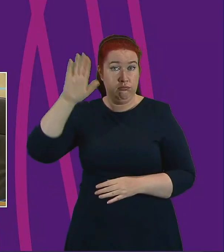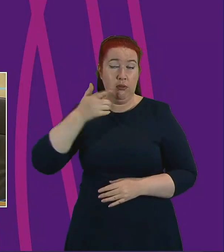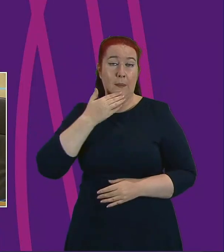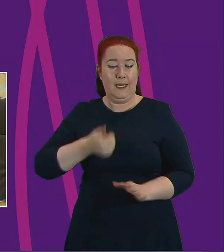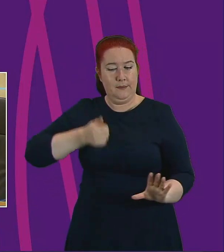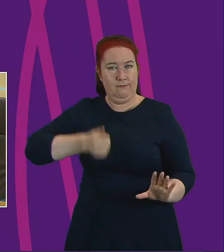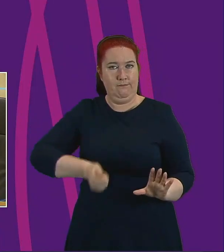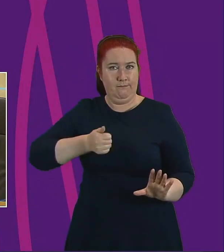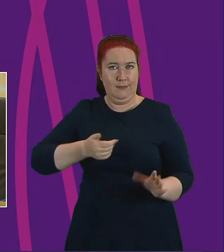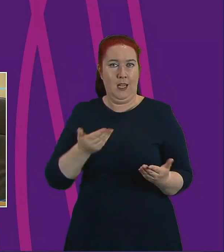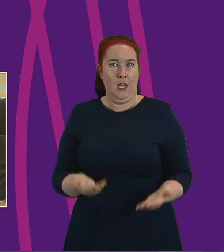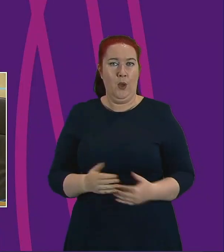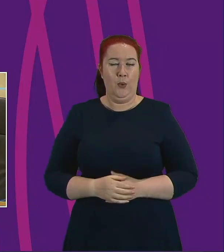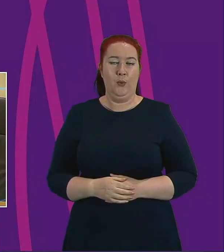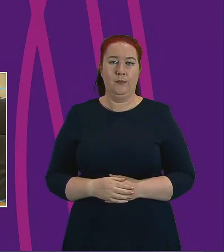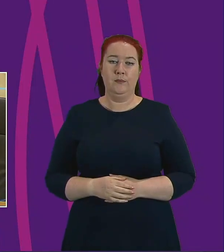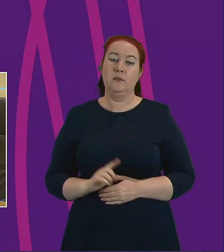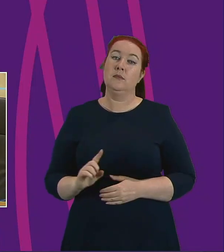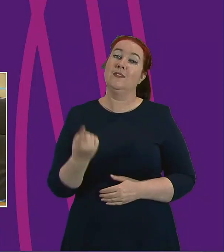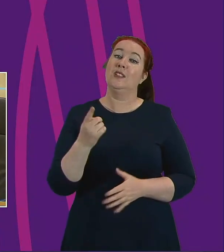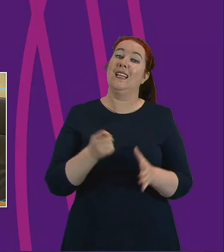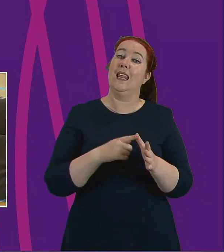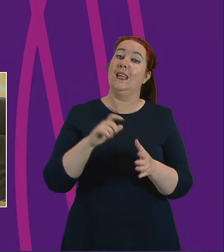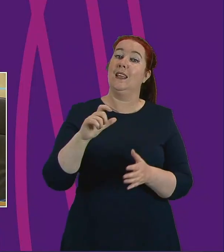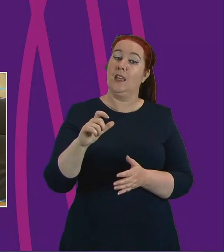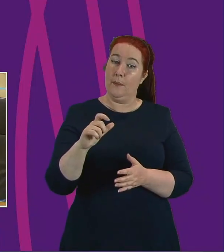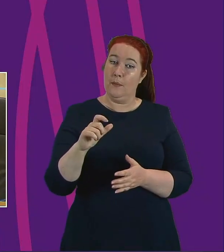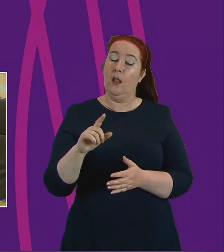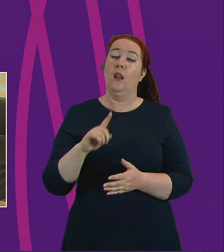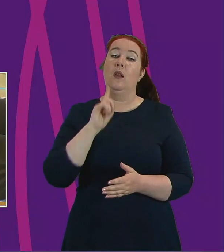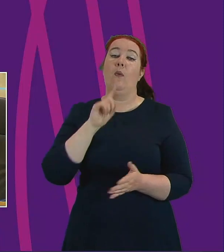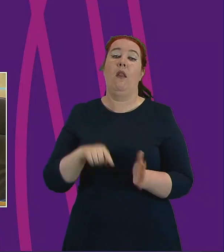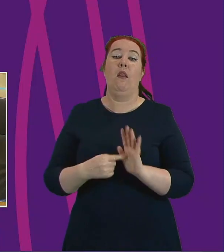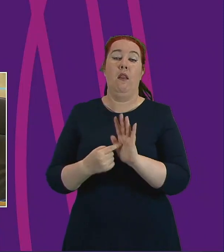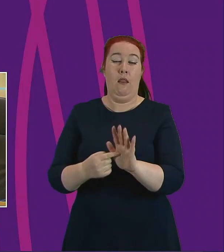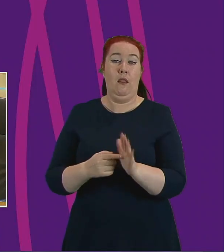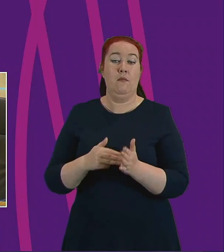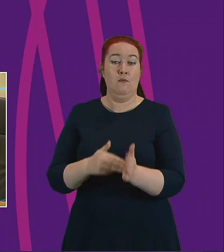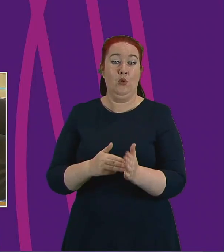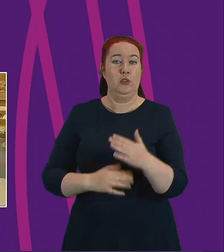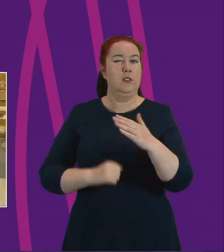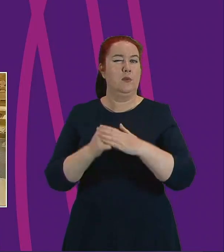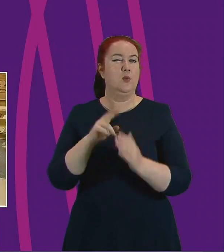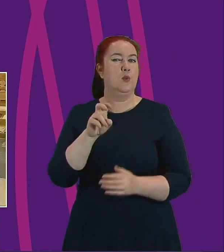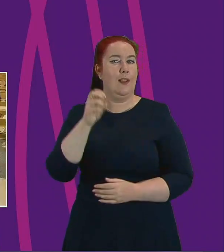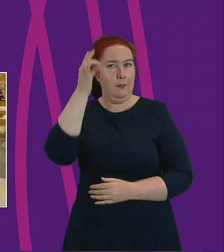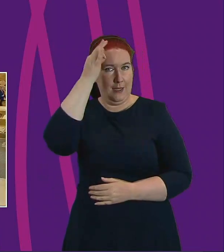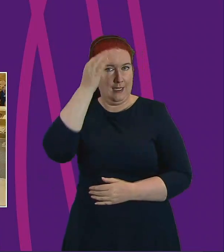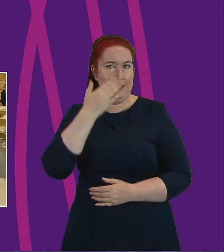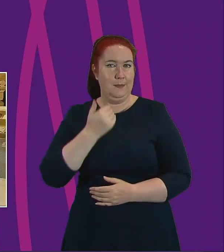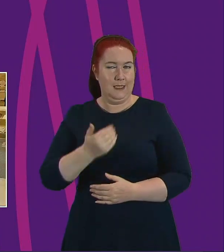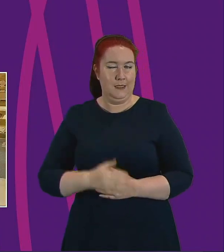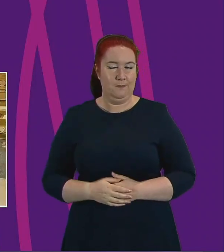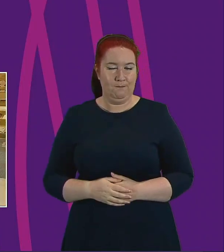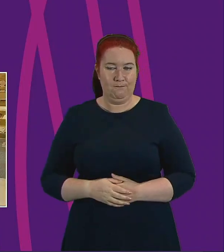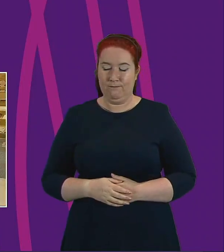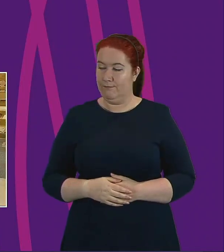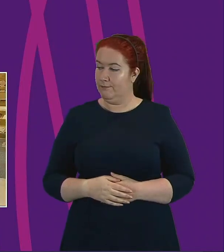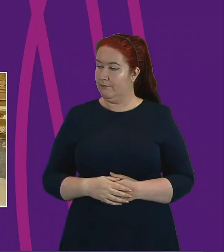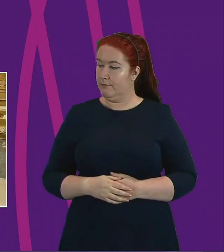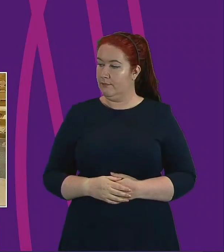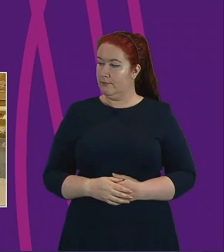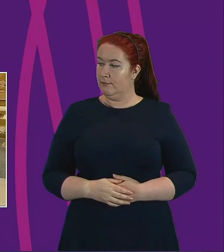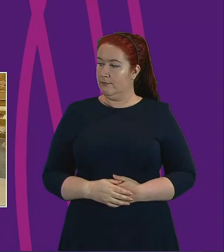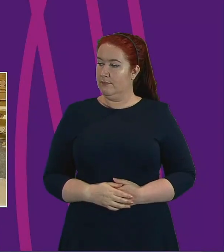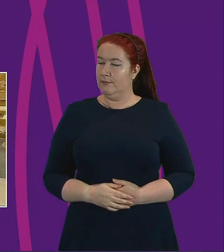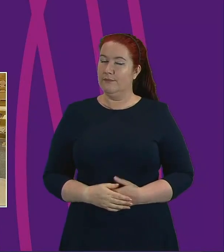buttons and I call on Aileen Campbell to speak to and move the motion for up to 12 minutes please cabinet secretary. Thank you presiding officer